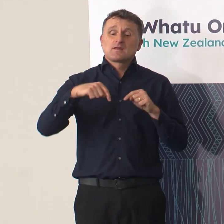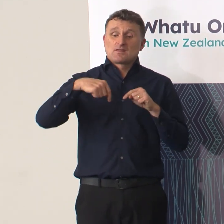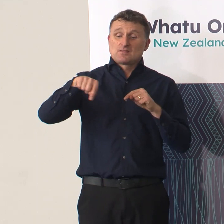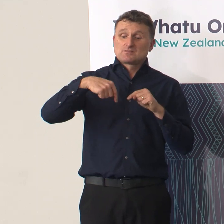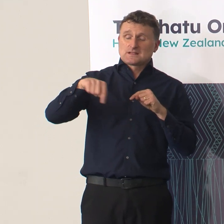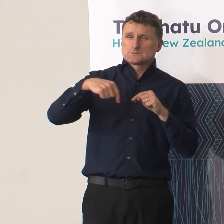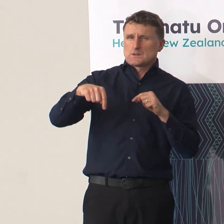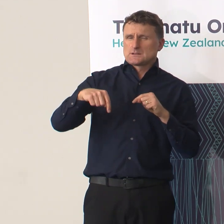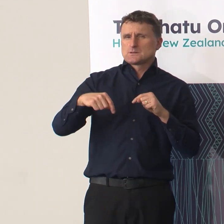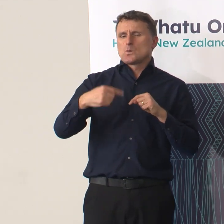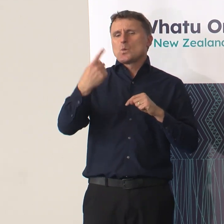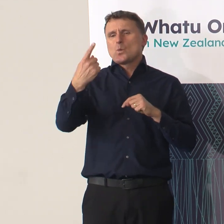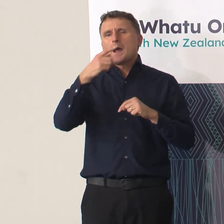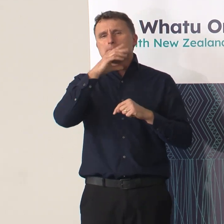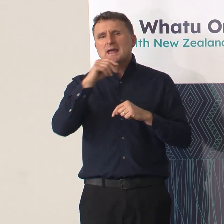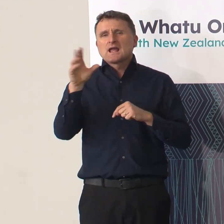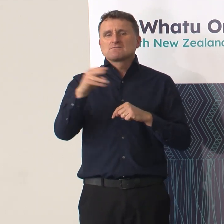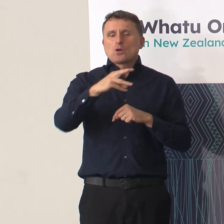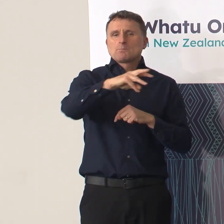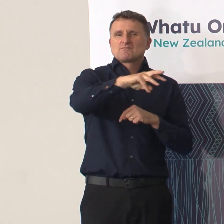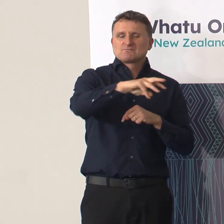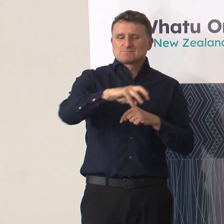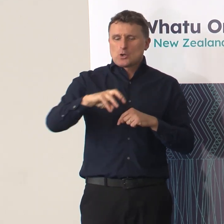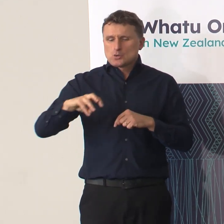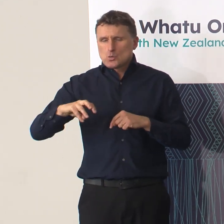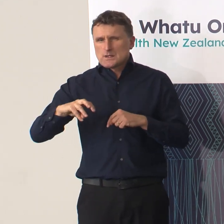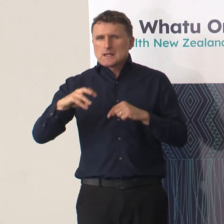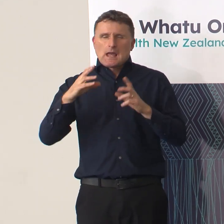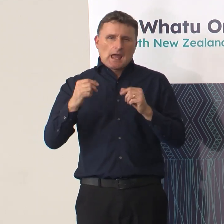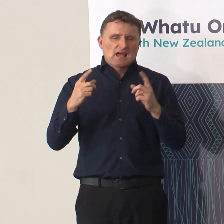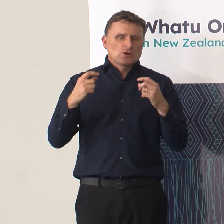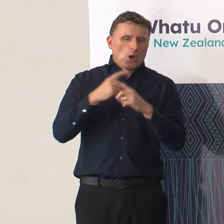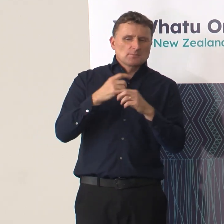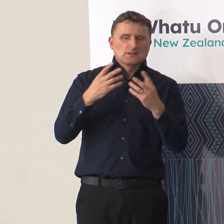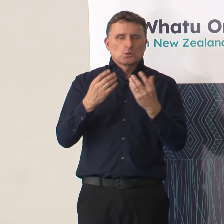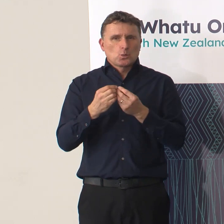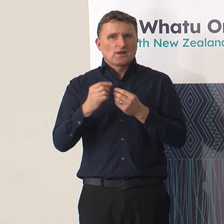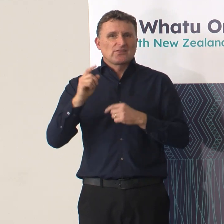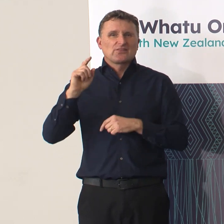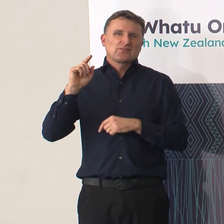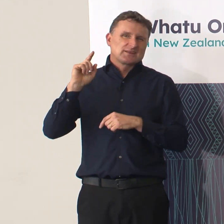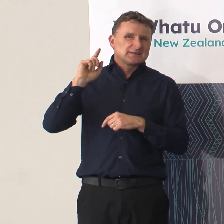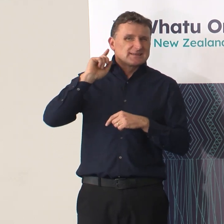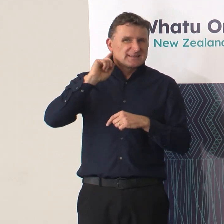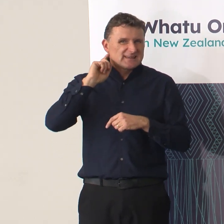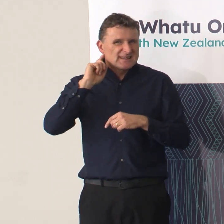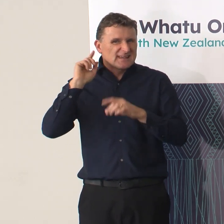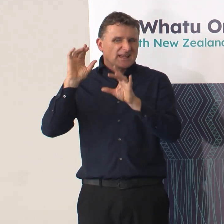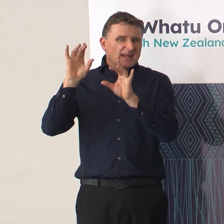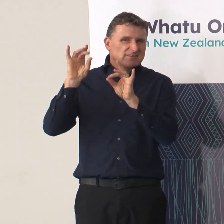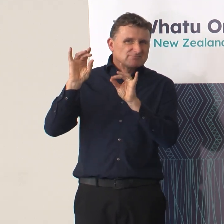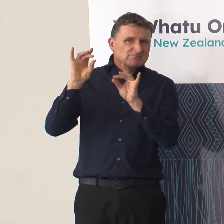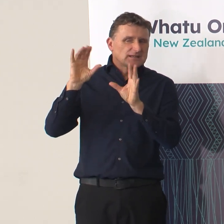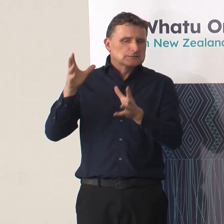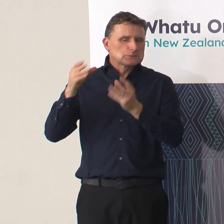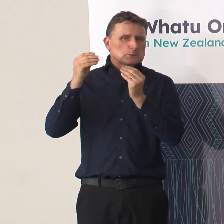who died after getting complications from an ear infection, and there was a suggestion of bias in